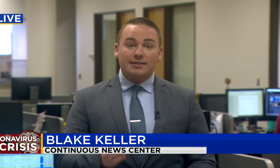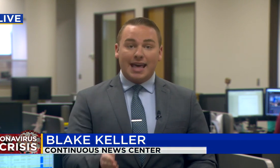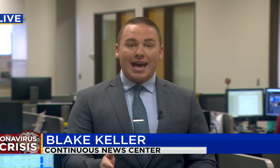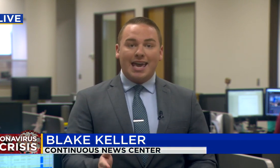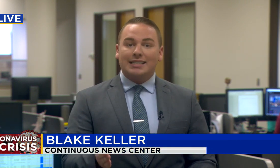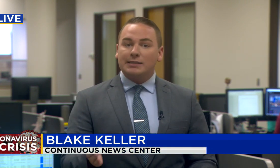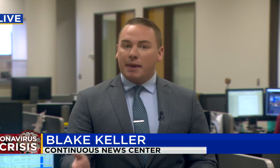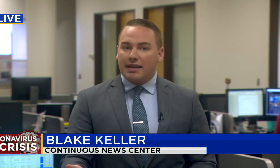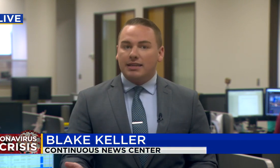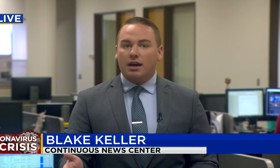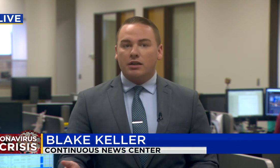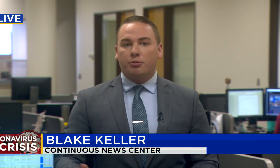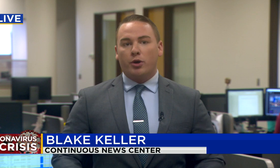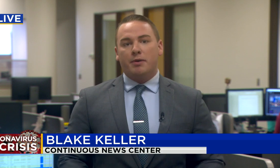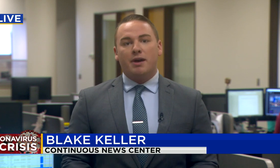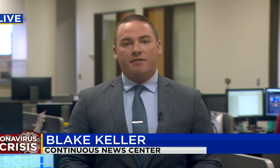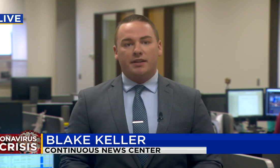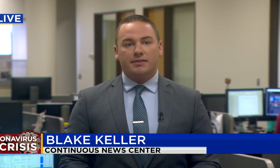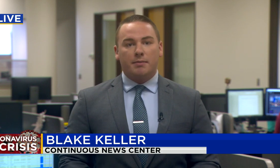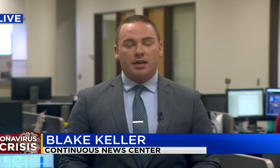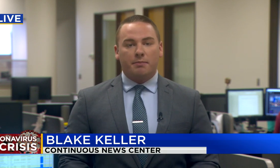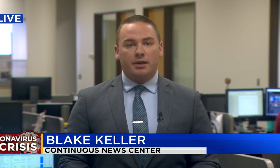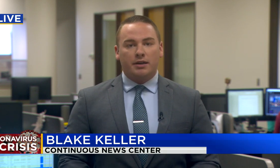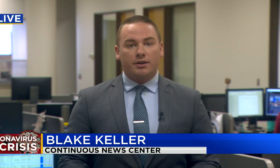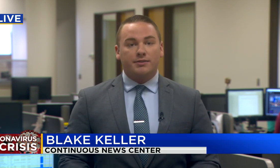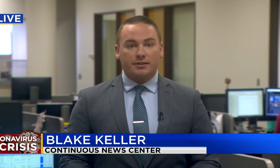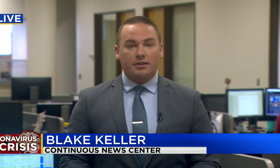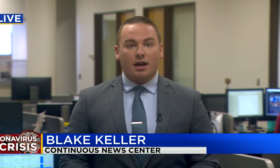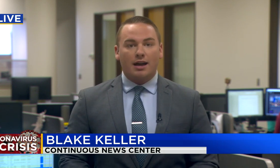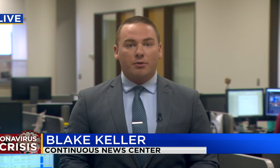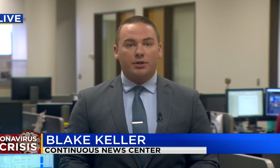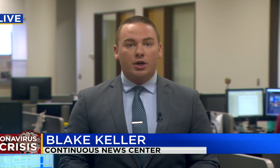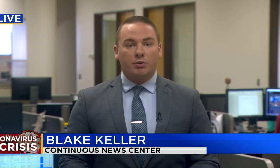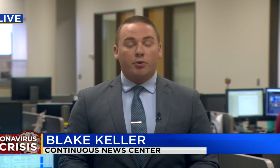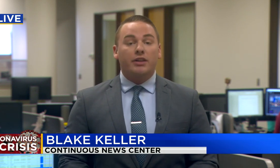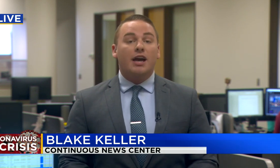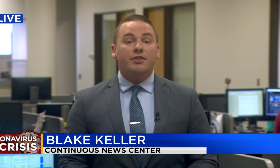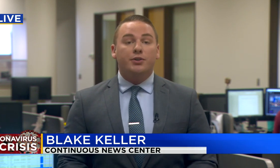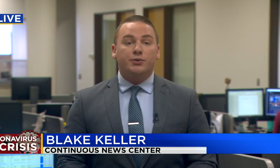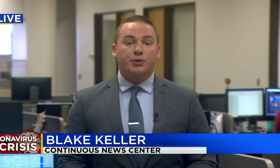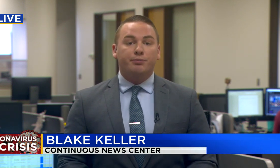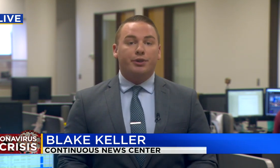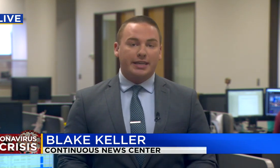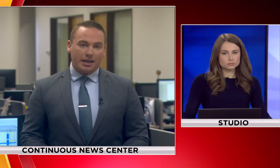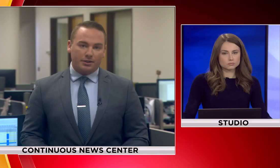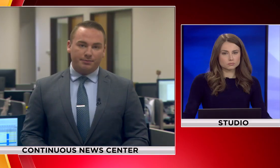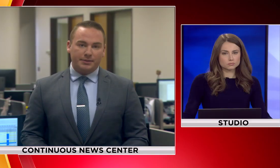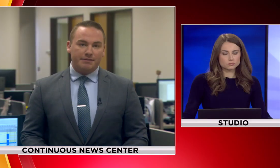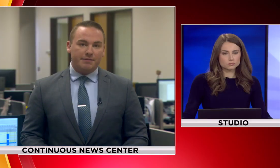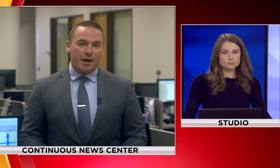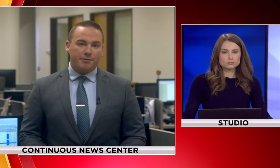We'll discuss that and expanded unemployment benefits coming up in our 6 o'clock hour. Reporting live in the newsroom, Blake Keller, TV5.